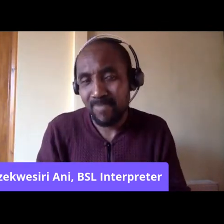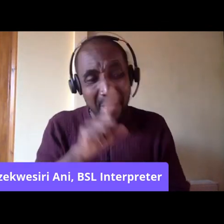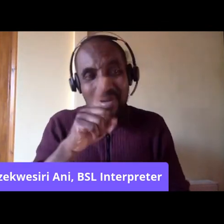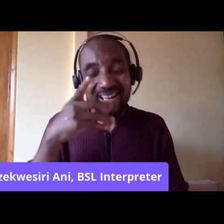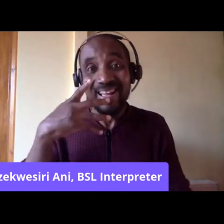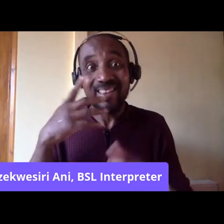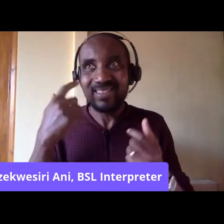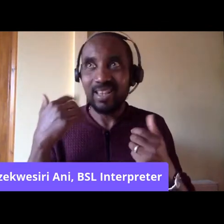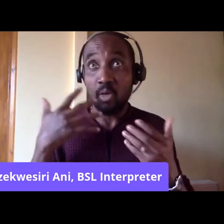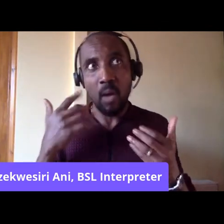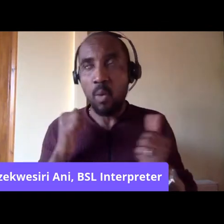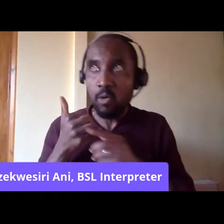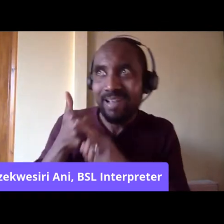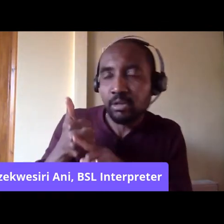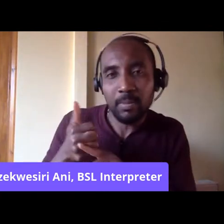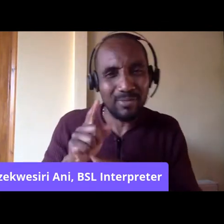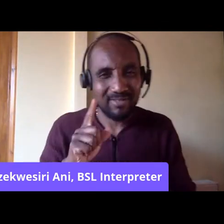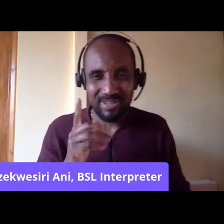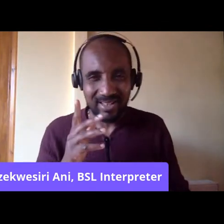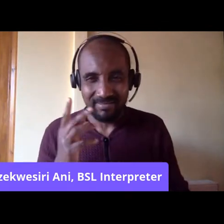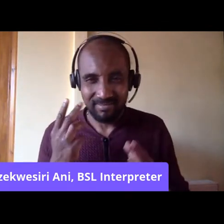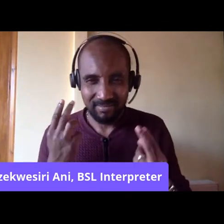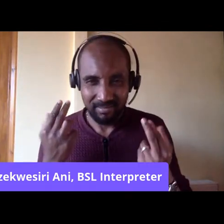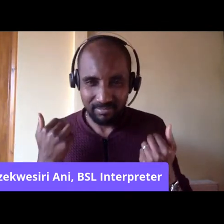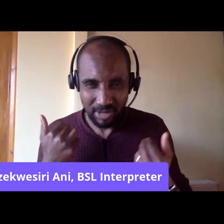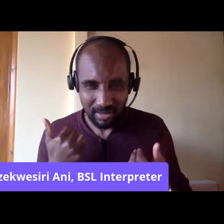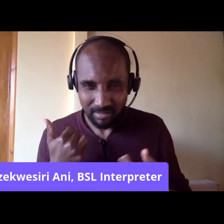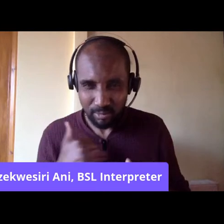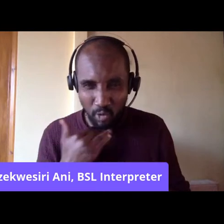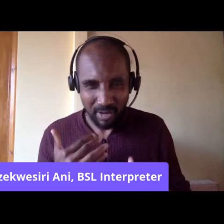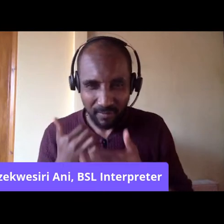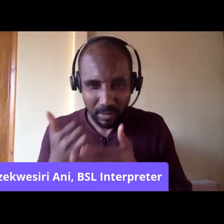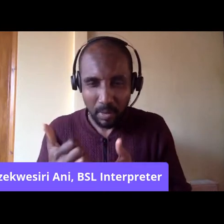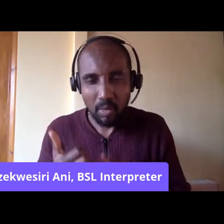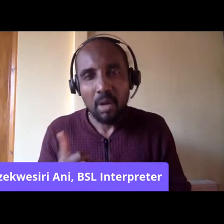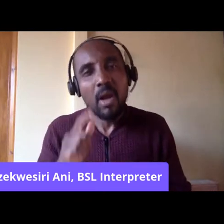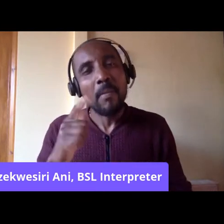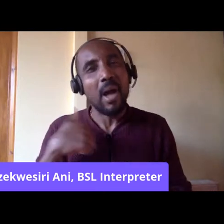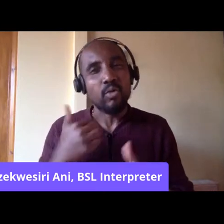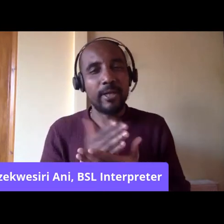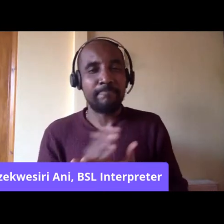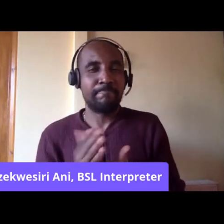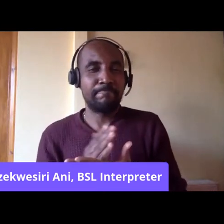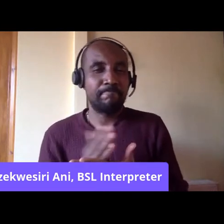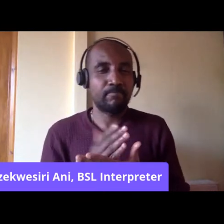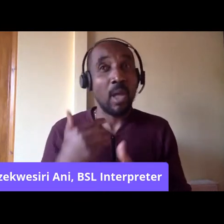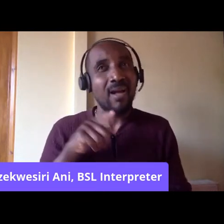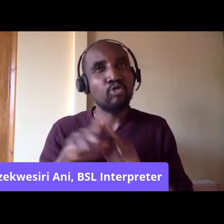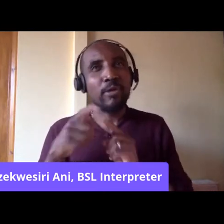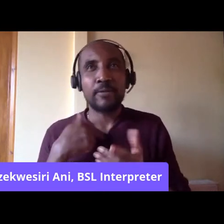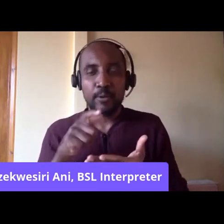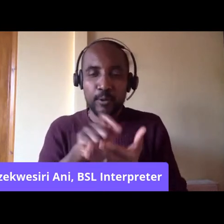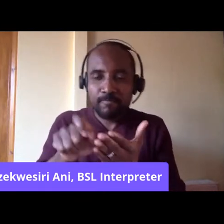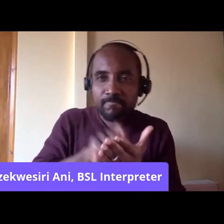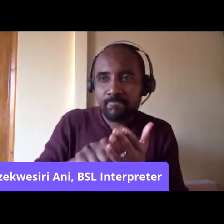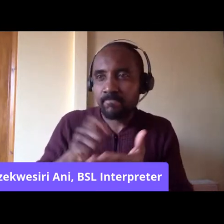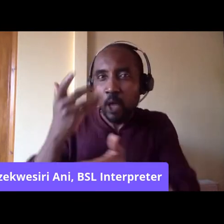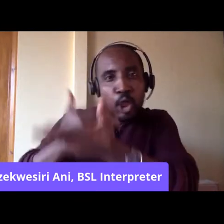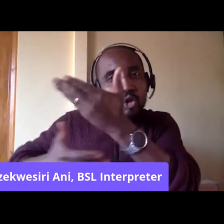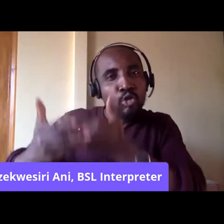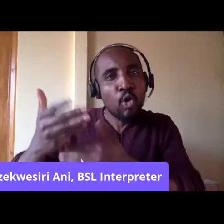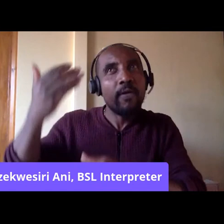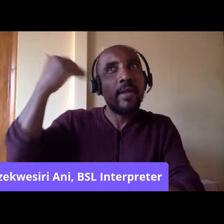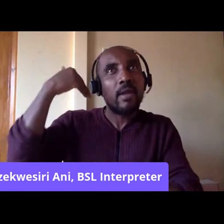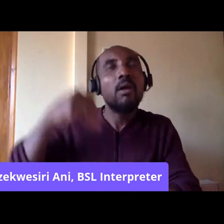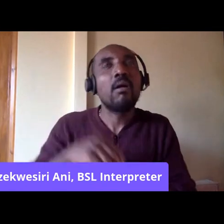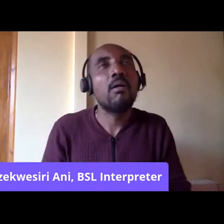to say. But there was this big ambivalence. When I started to, I decided to document the story of this bus boycott, because